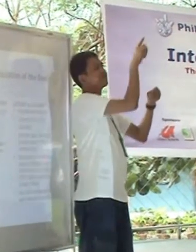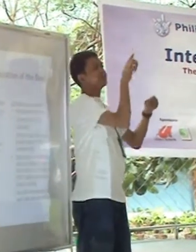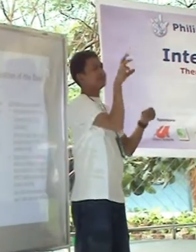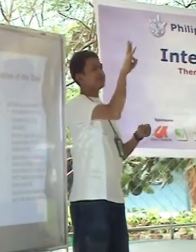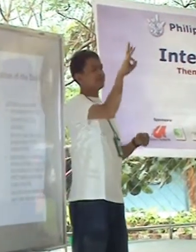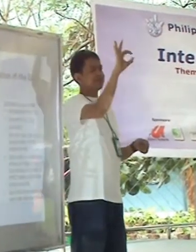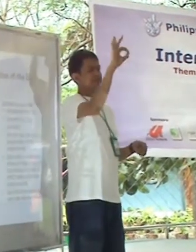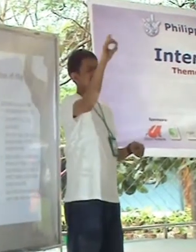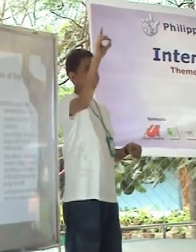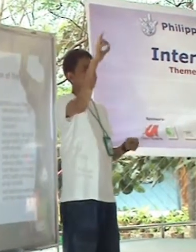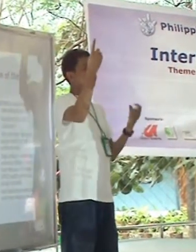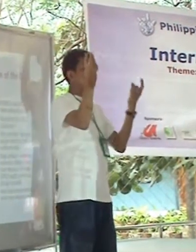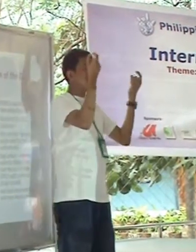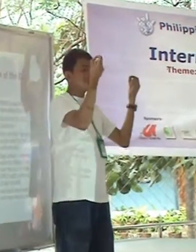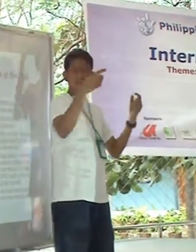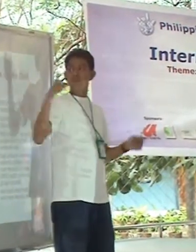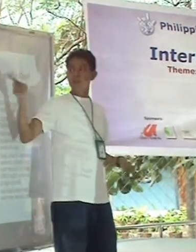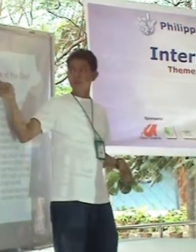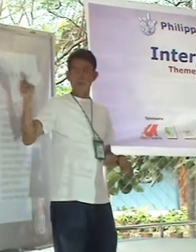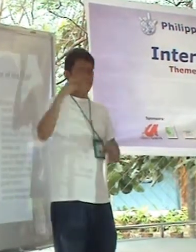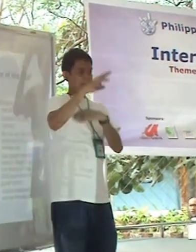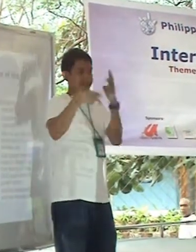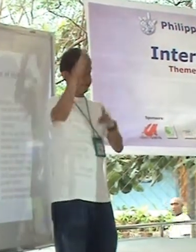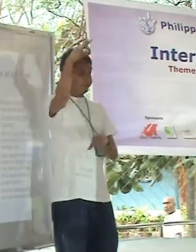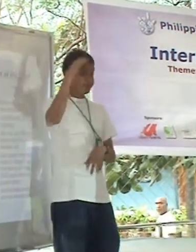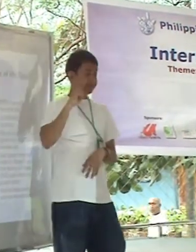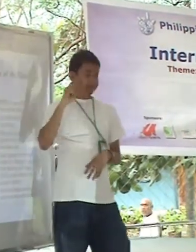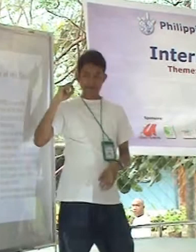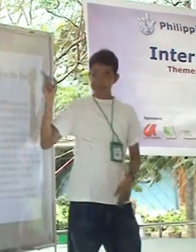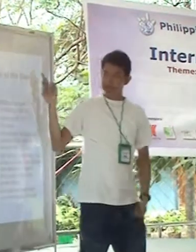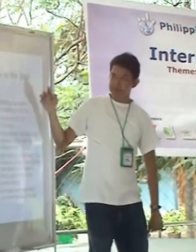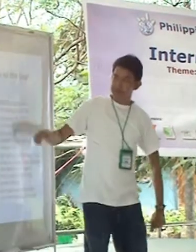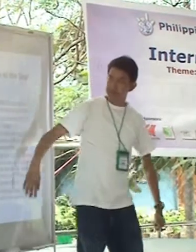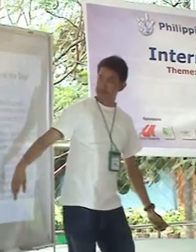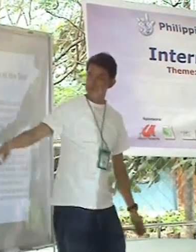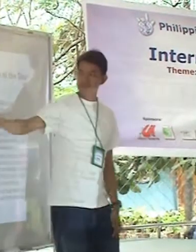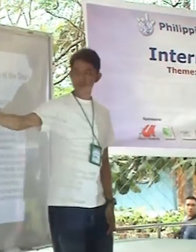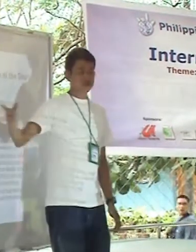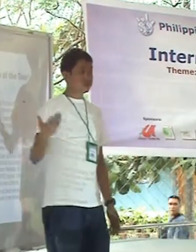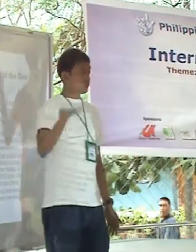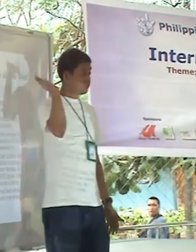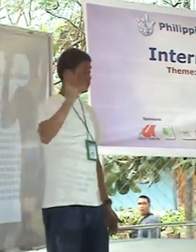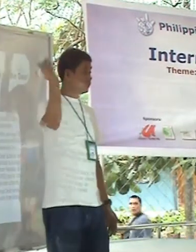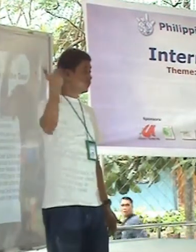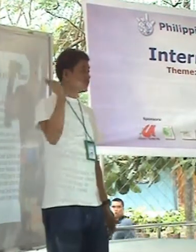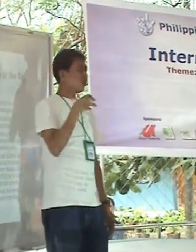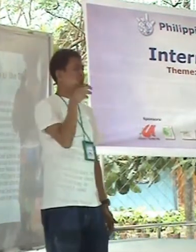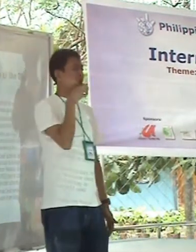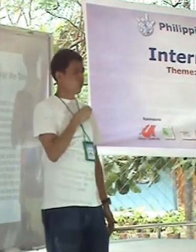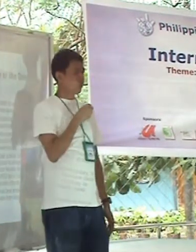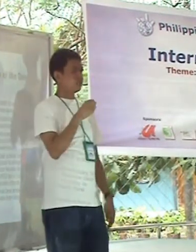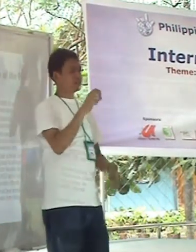So, now, yung PFD is linked to the World Federation of the Death. So, this was before,